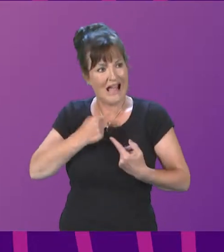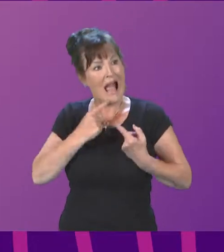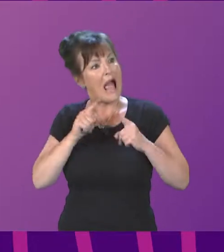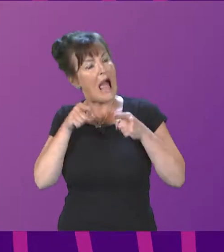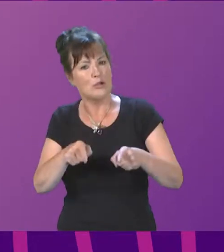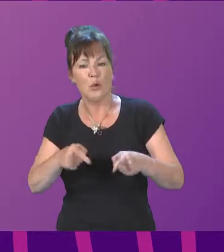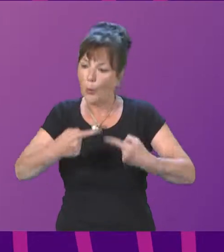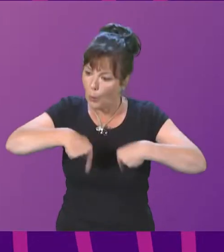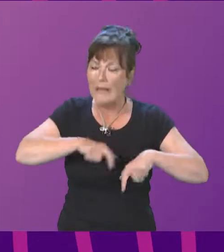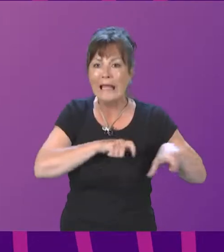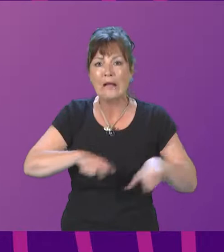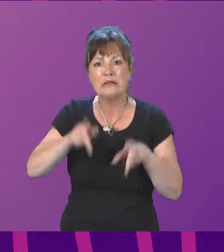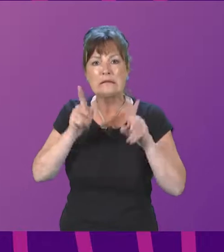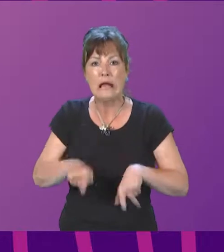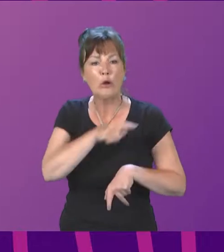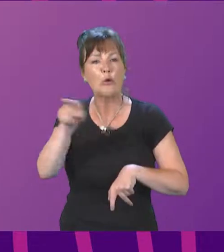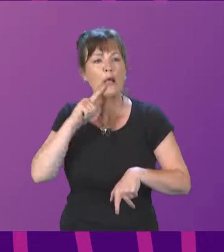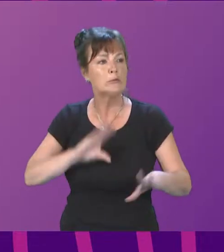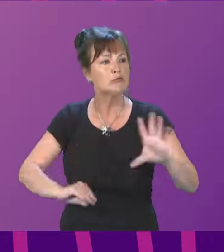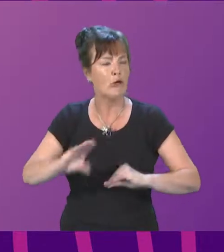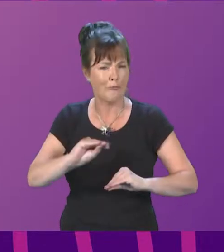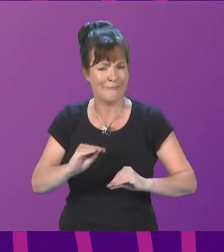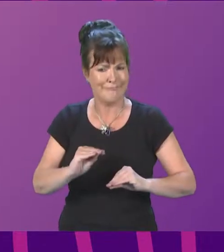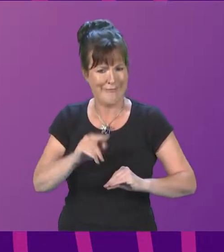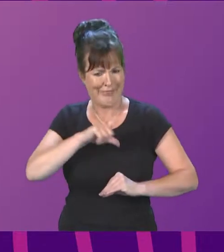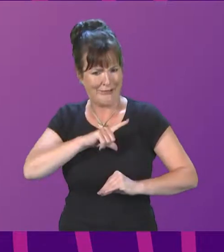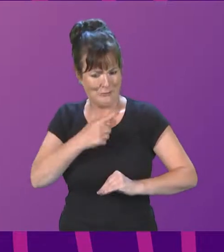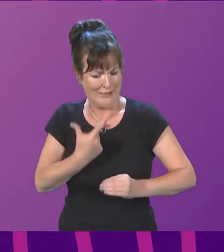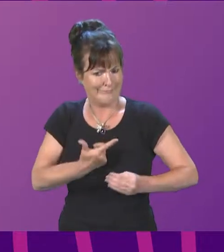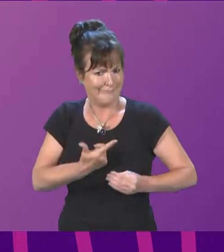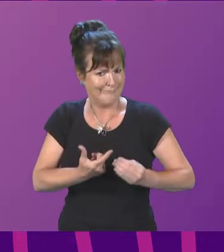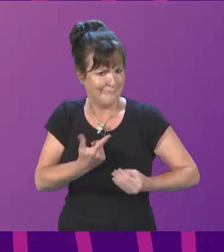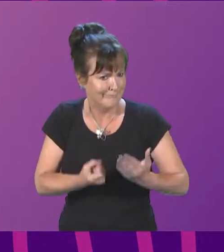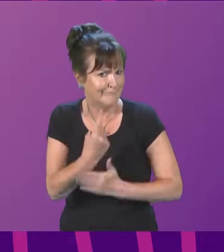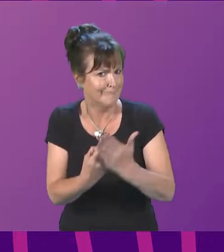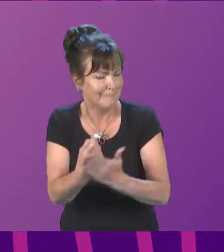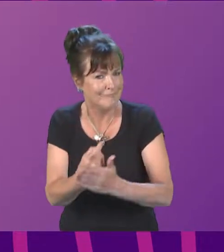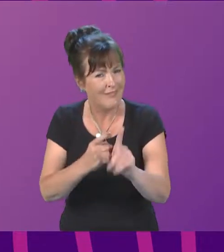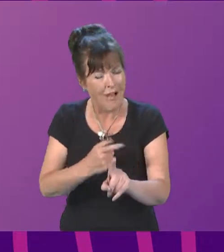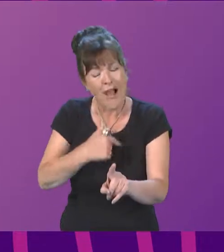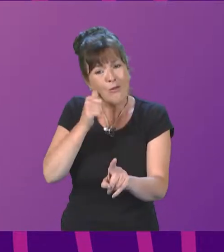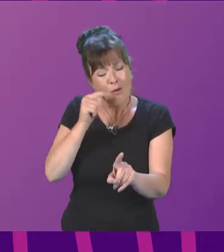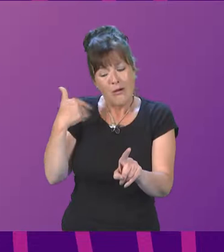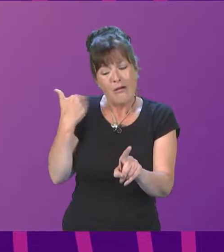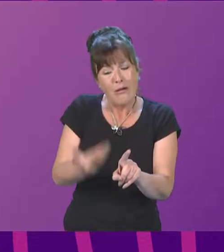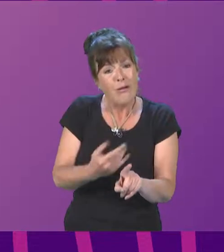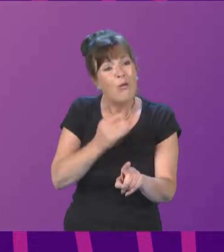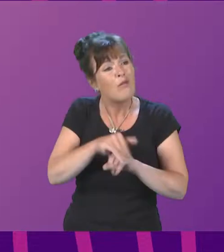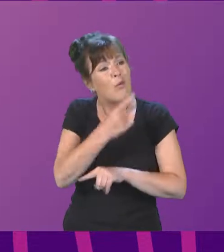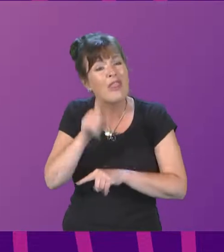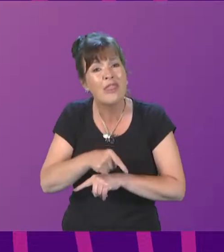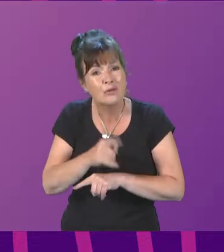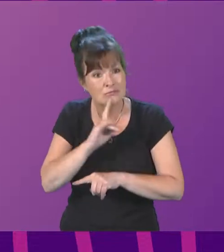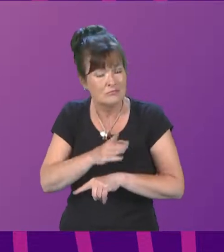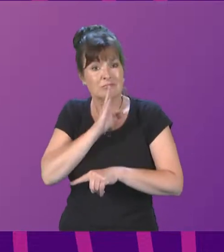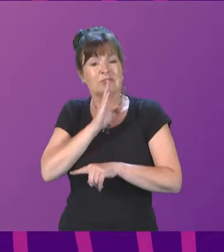talking continues. The progress on MAT standards in particular is lamentable and while a year target has been set for one to